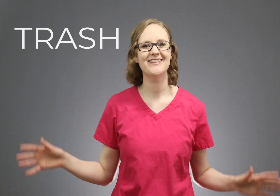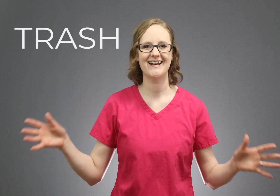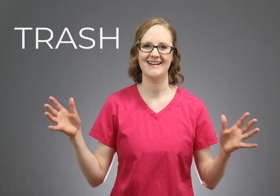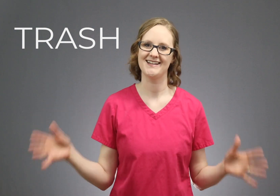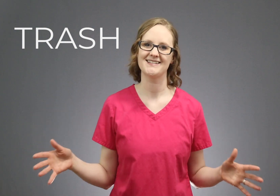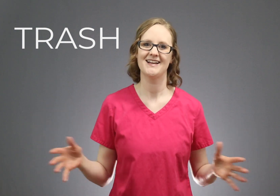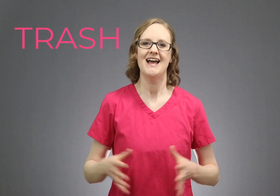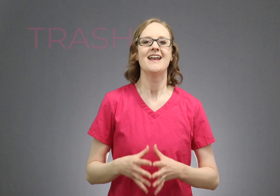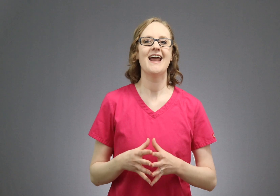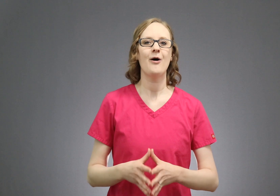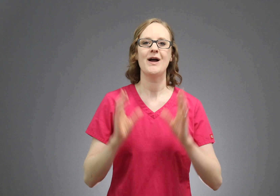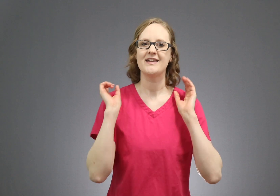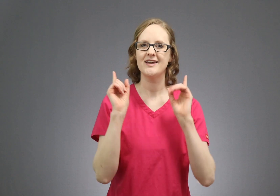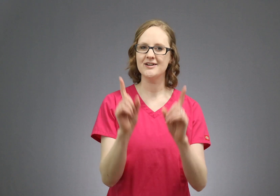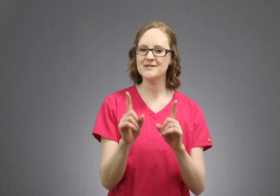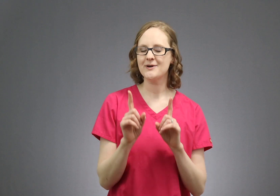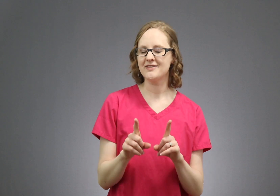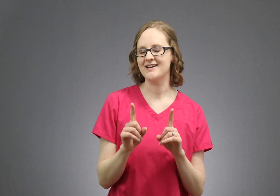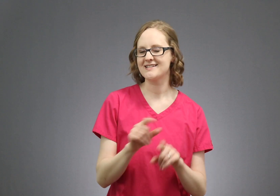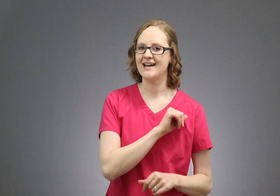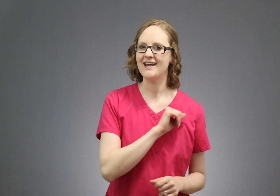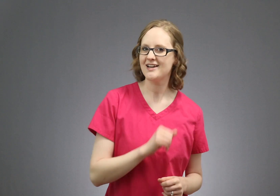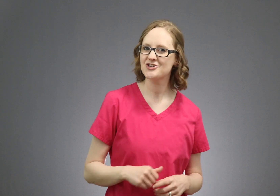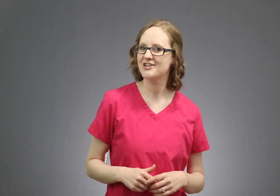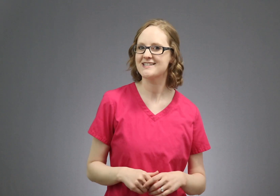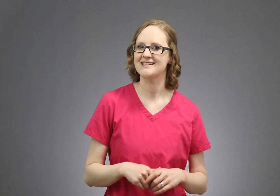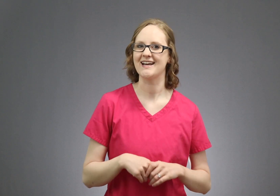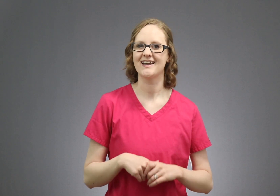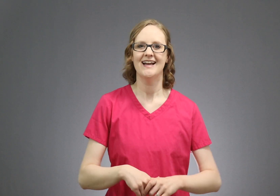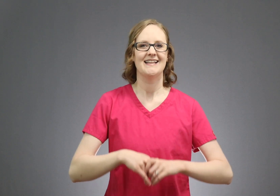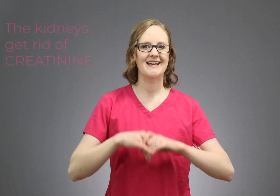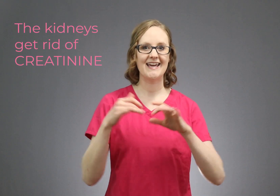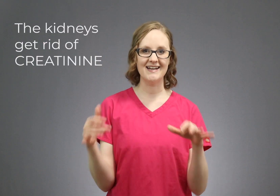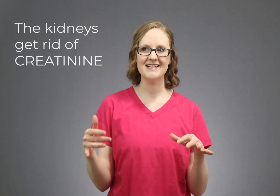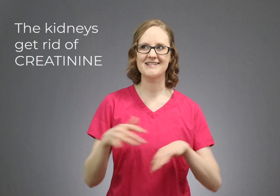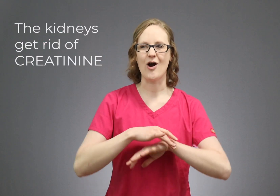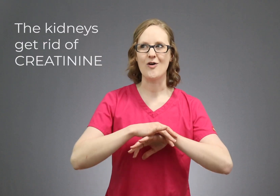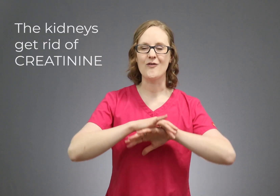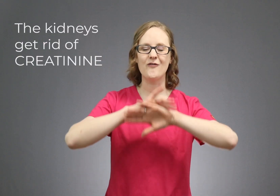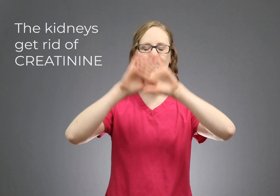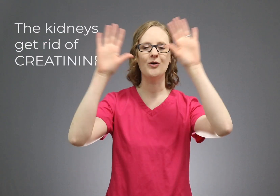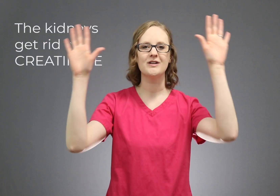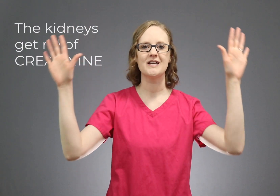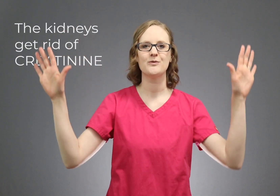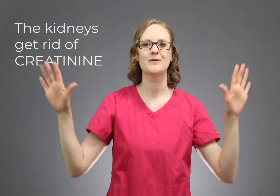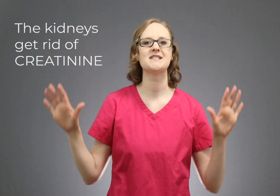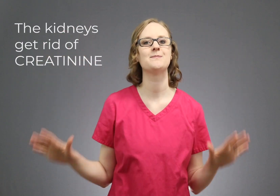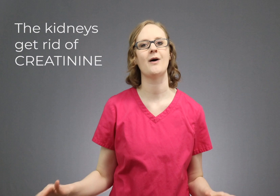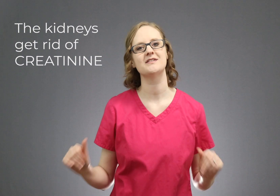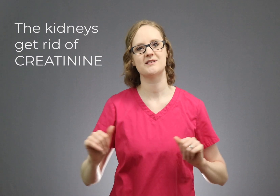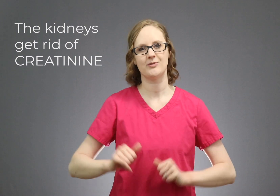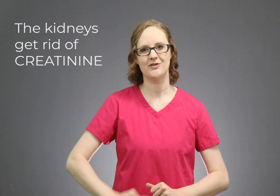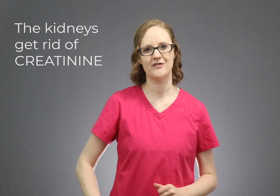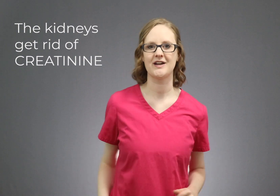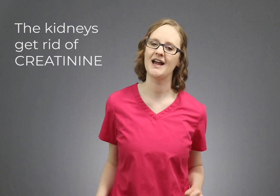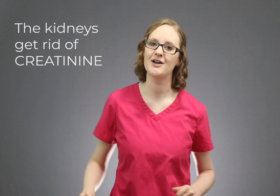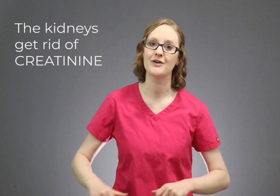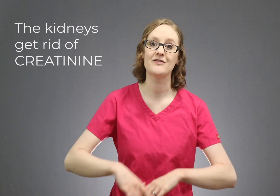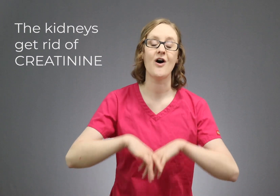all that it is. Now here's where things get interesting. The kidneys are fully responsible for getting rid of